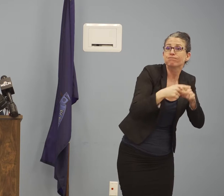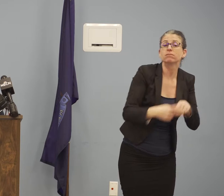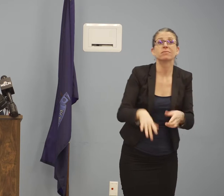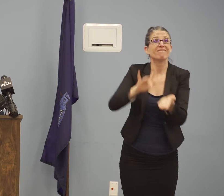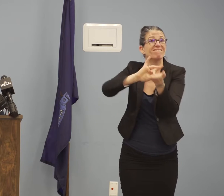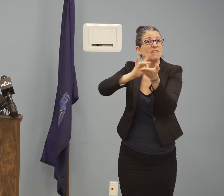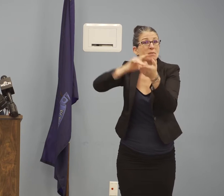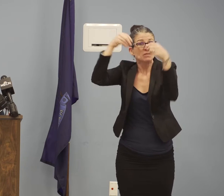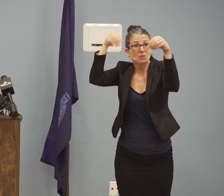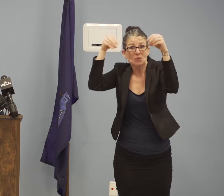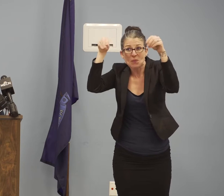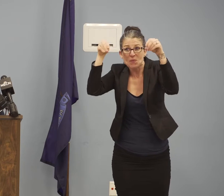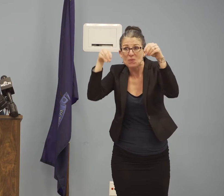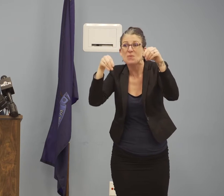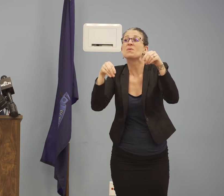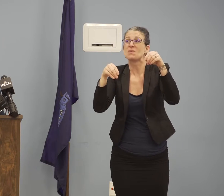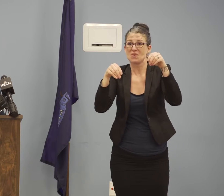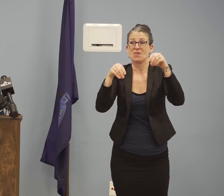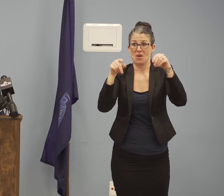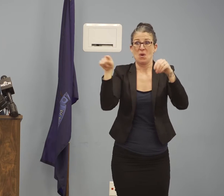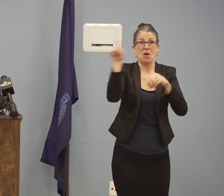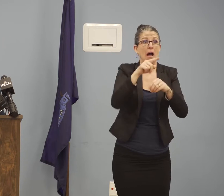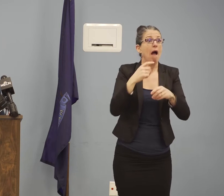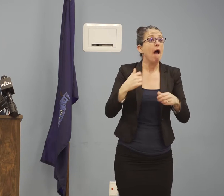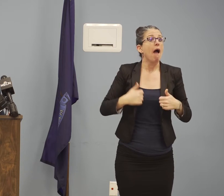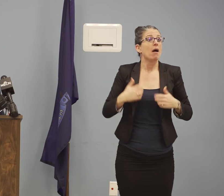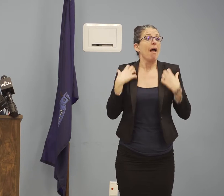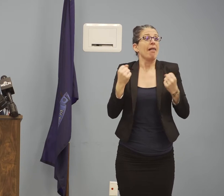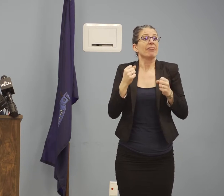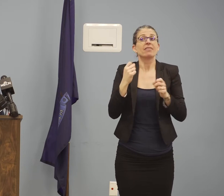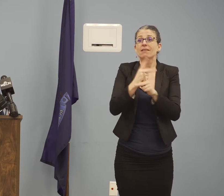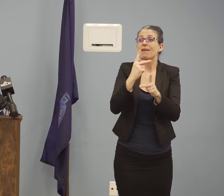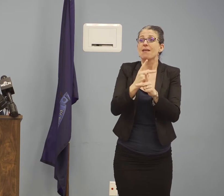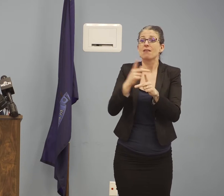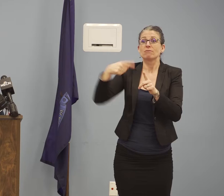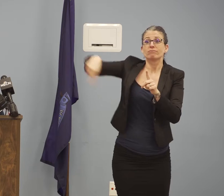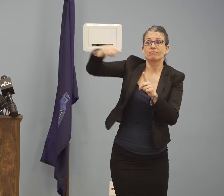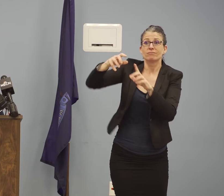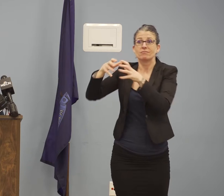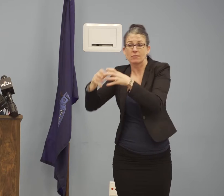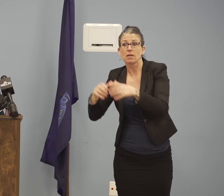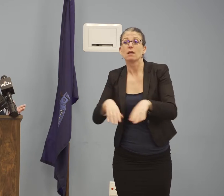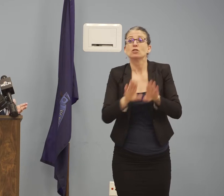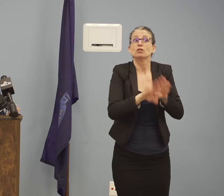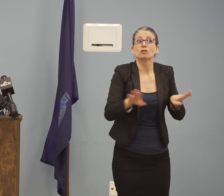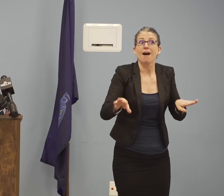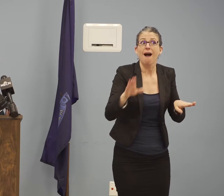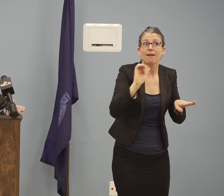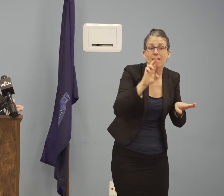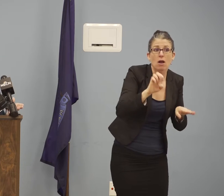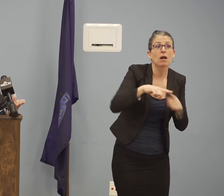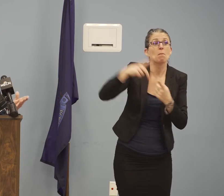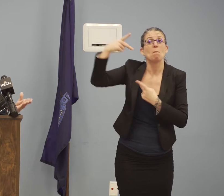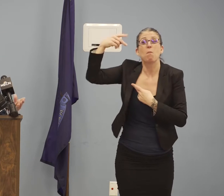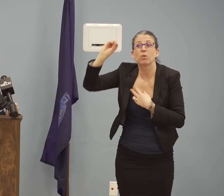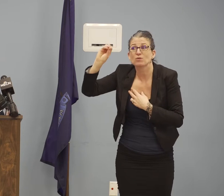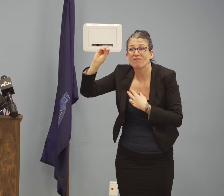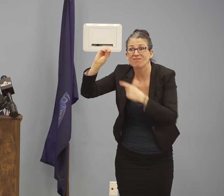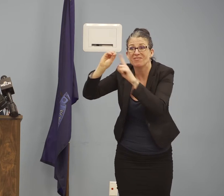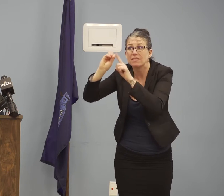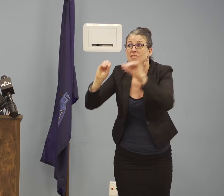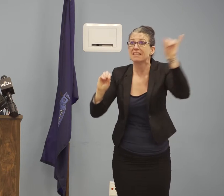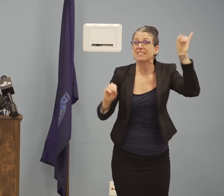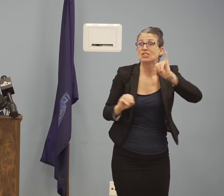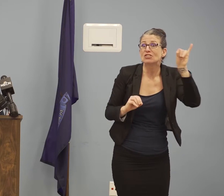healthcare, childcare, post offices, shipping outlets, insurance, banks, gas